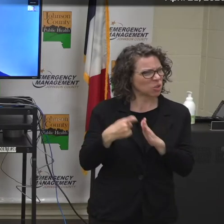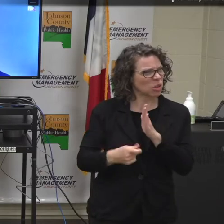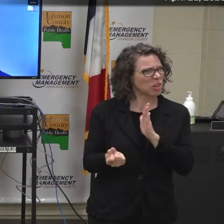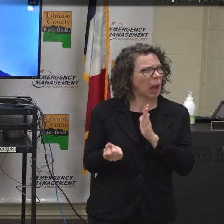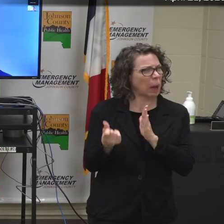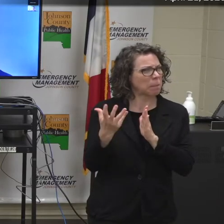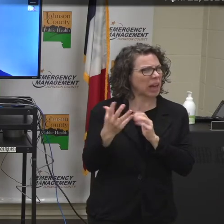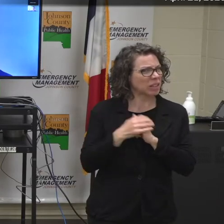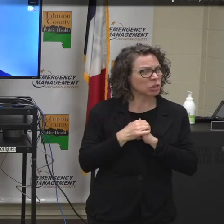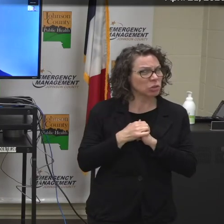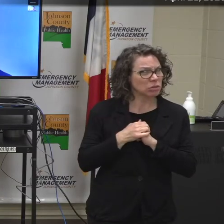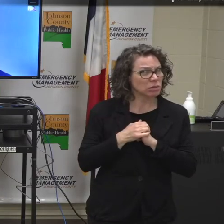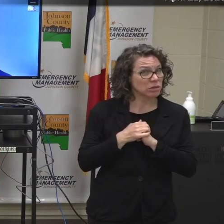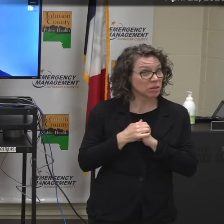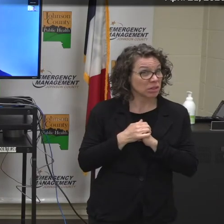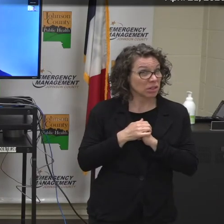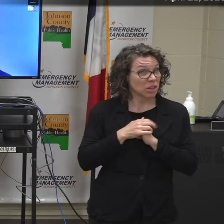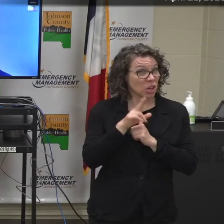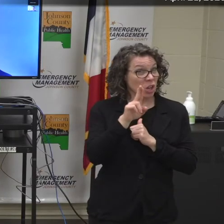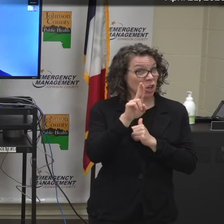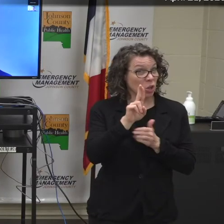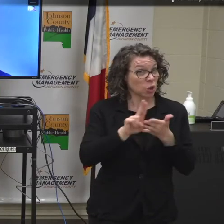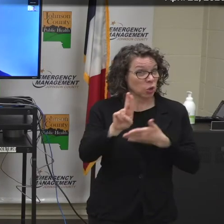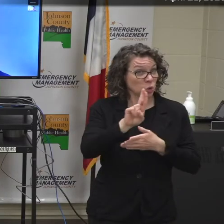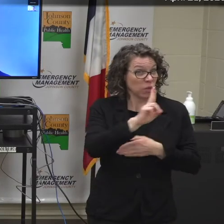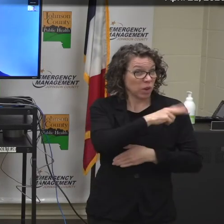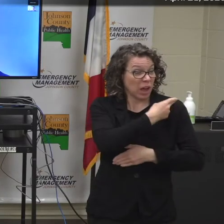would the university cover any of those costs?